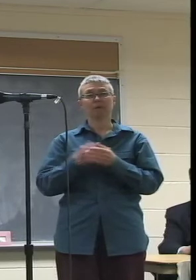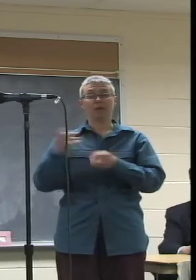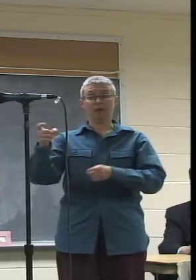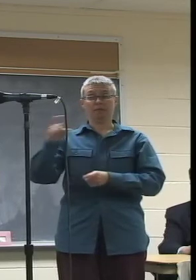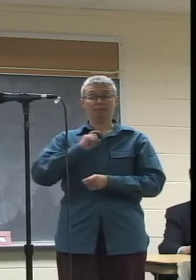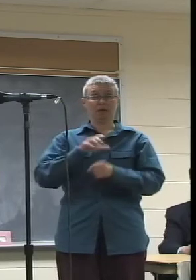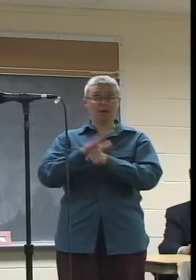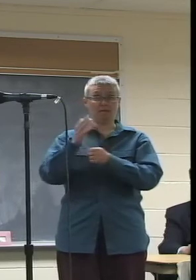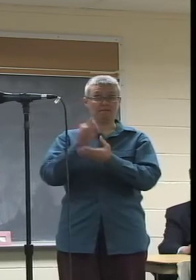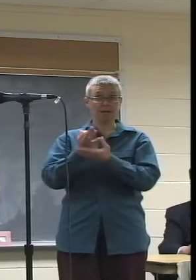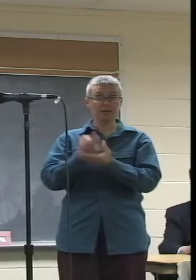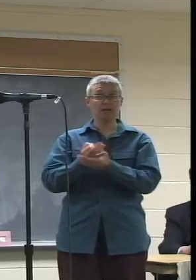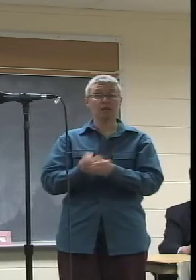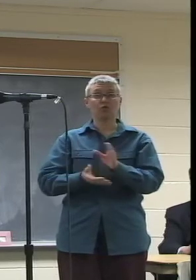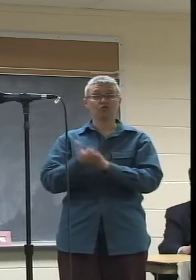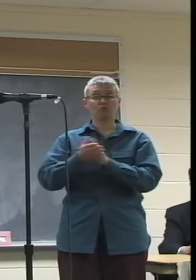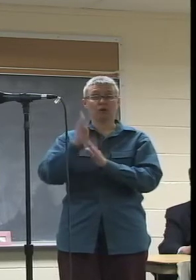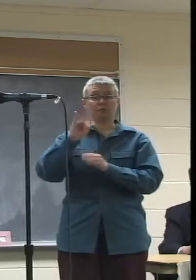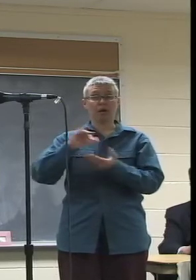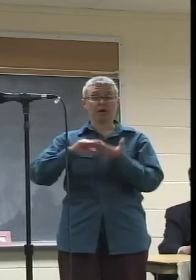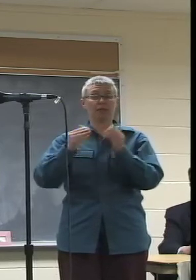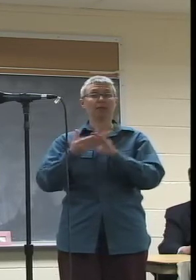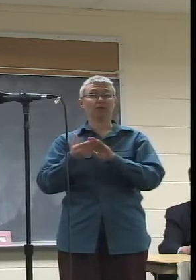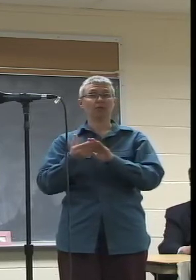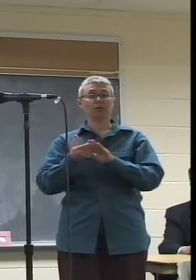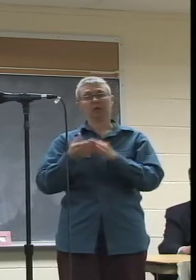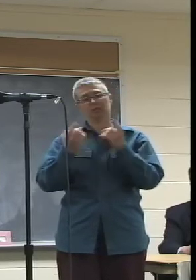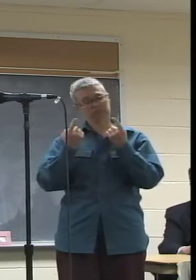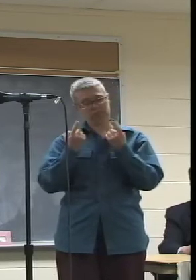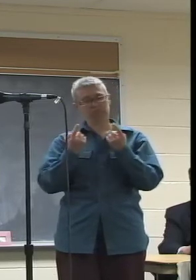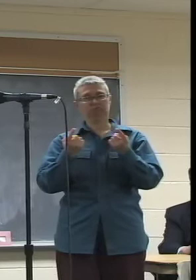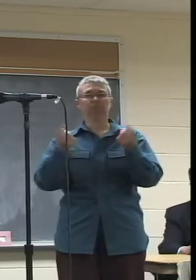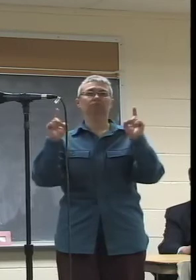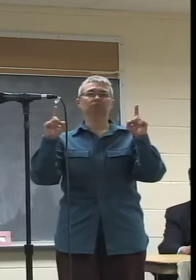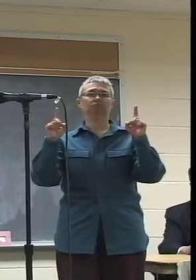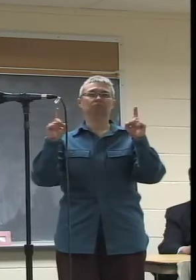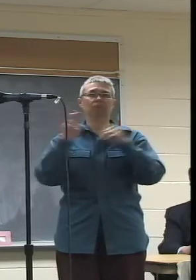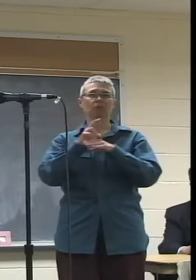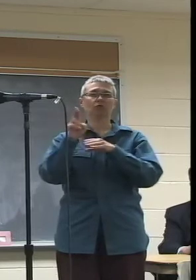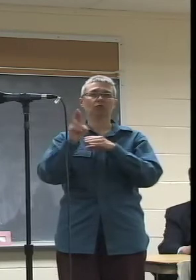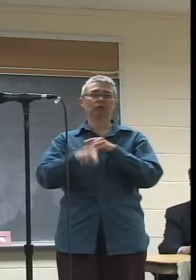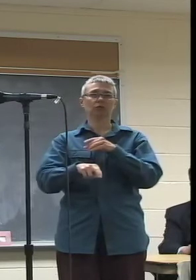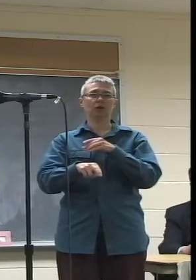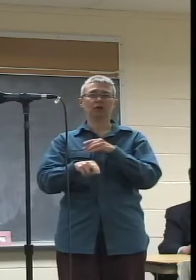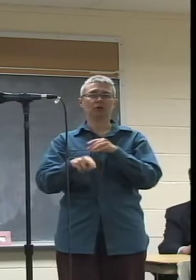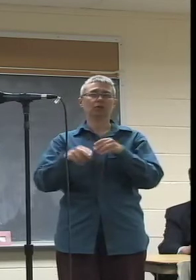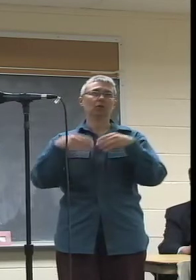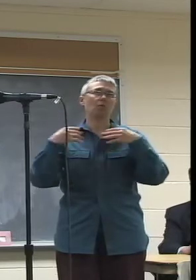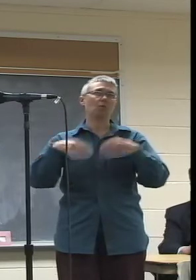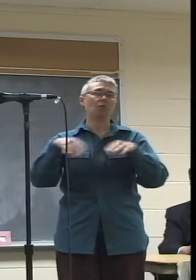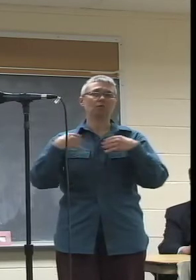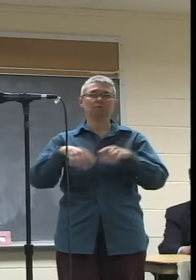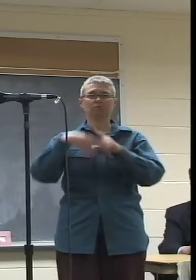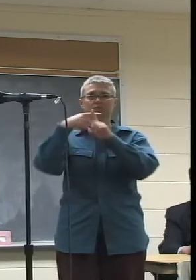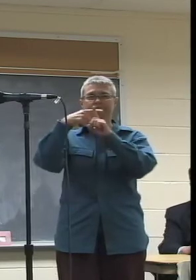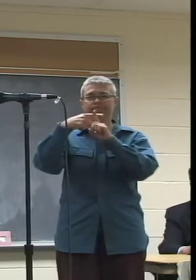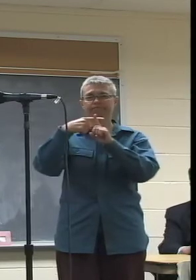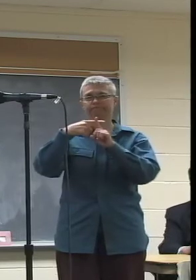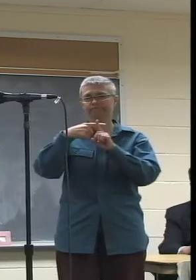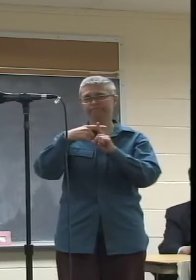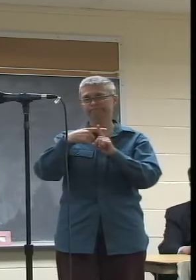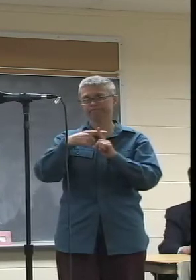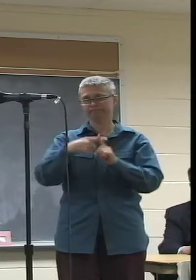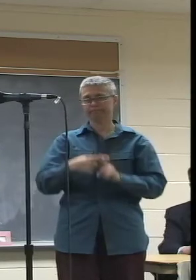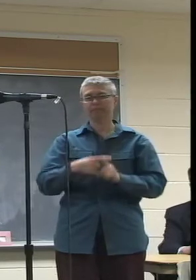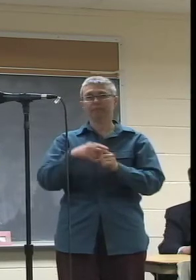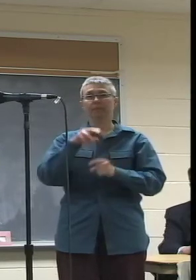and when we are run by the community, then the results are extremely positive. NCTV